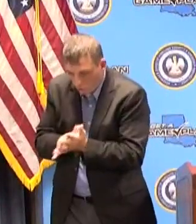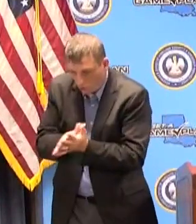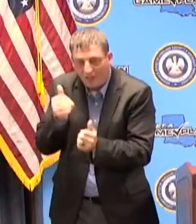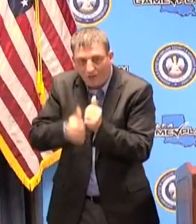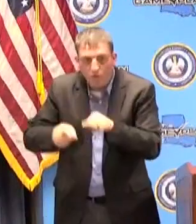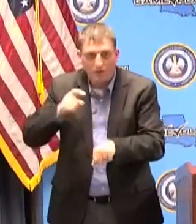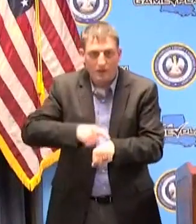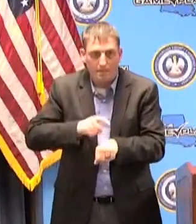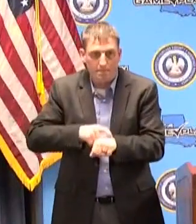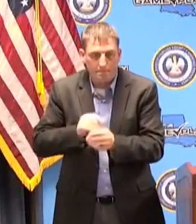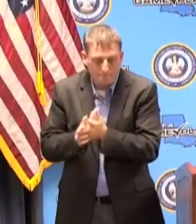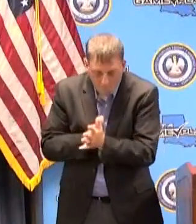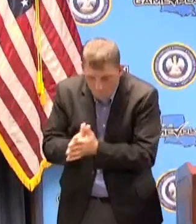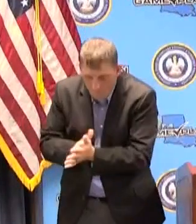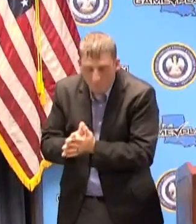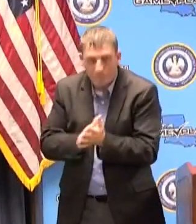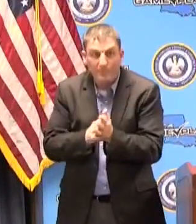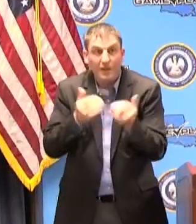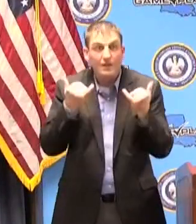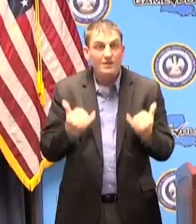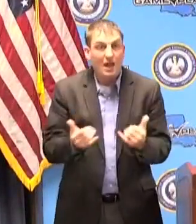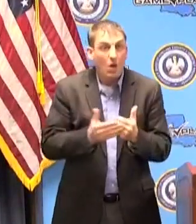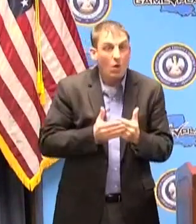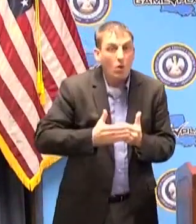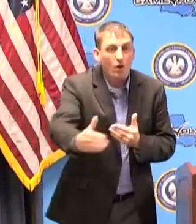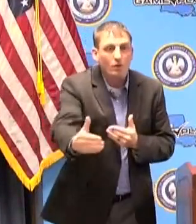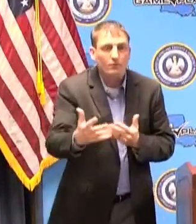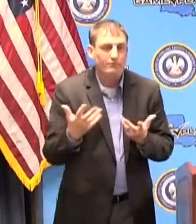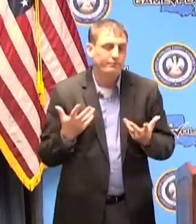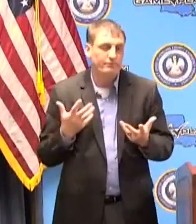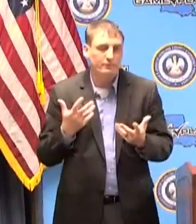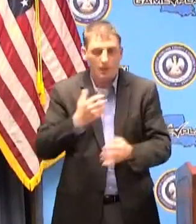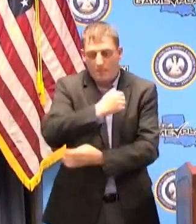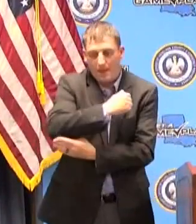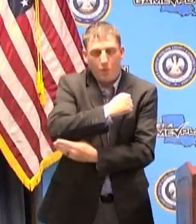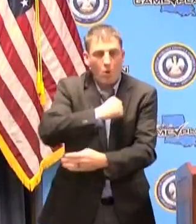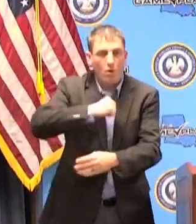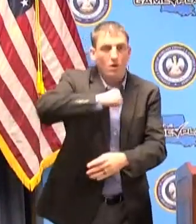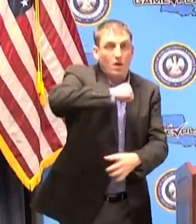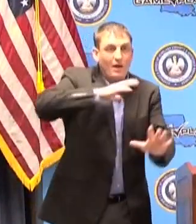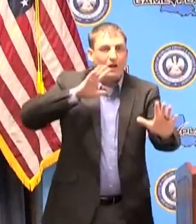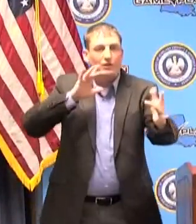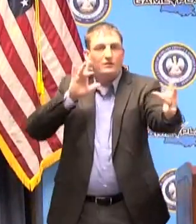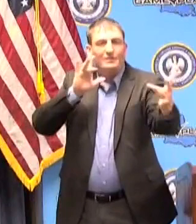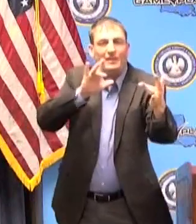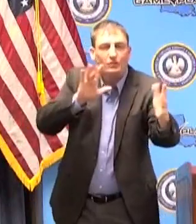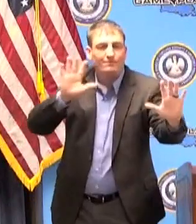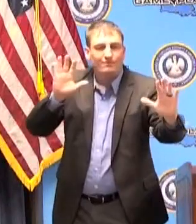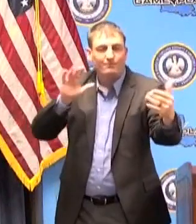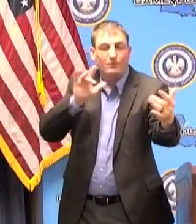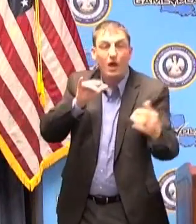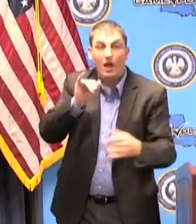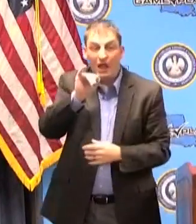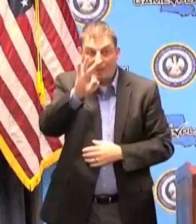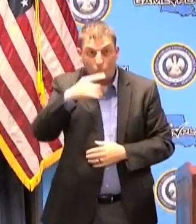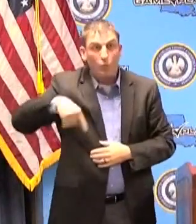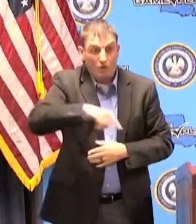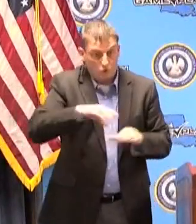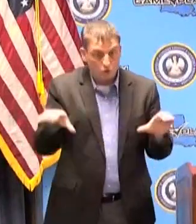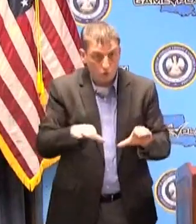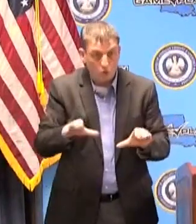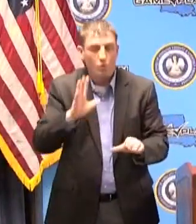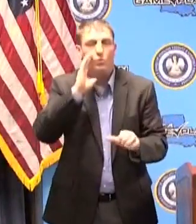and from now on we're going to have to give some sort of elbow bump and i would prefer it to be in the air but if we do that we'll be here next year